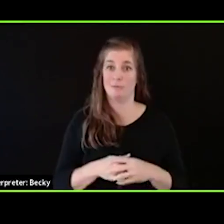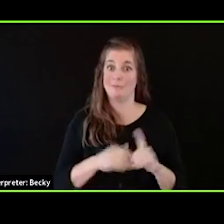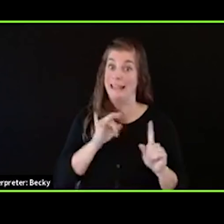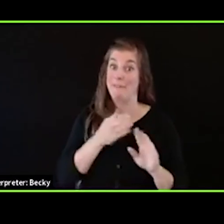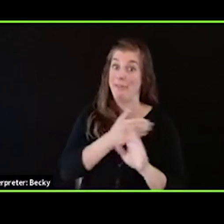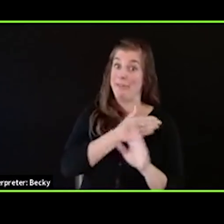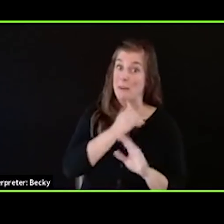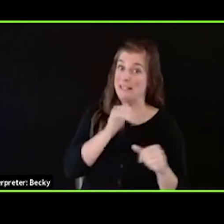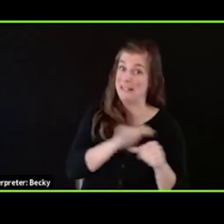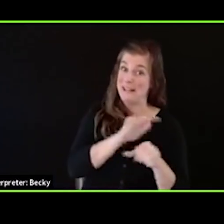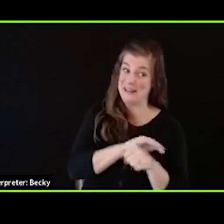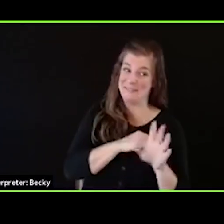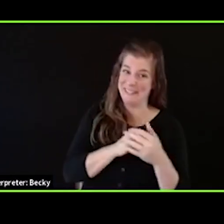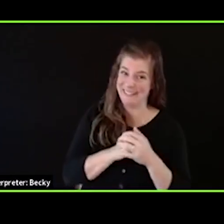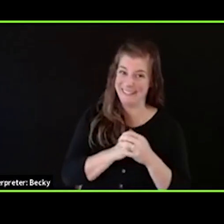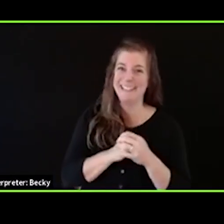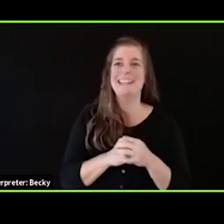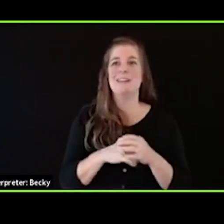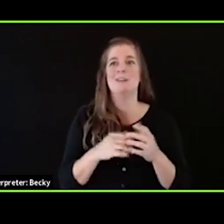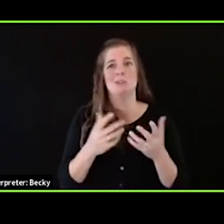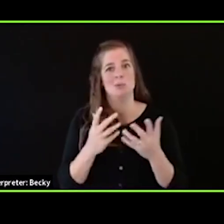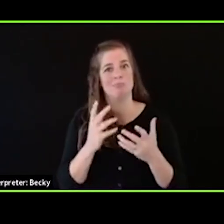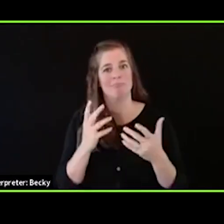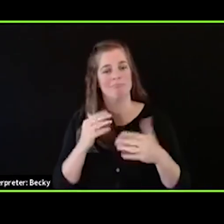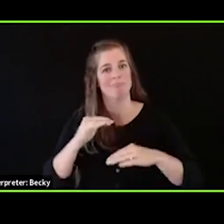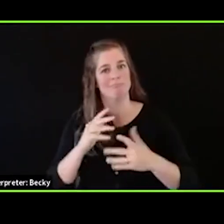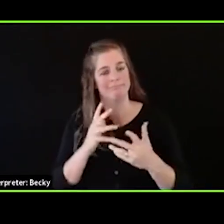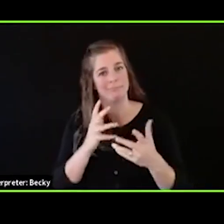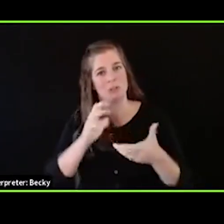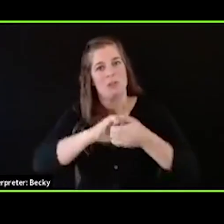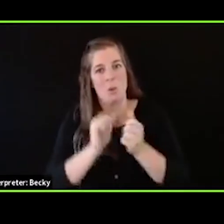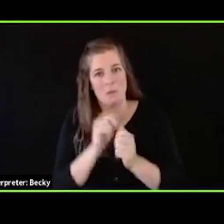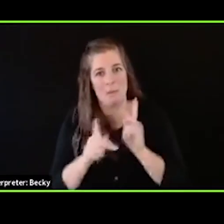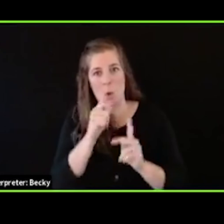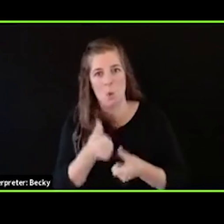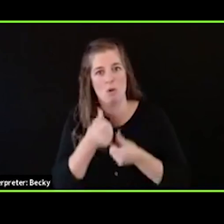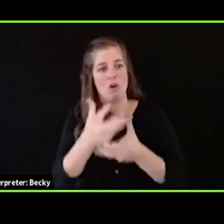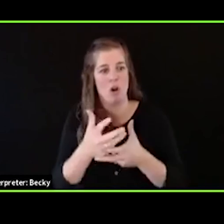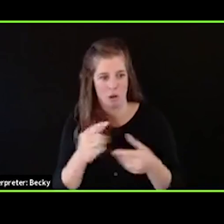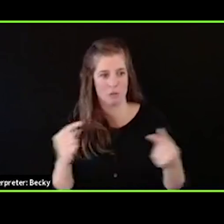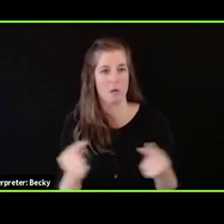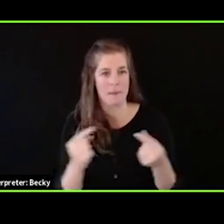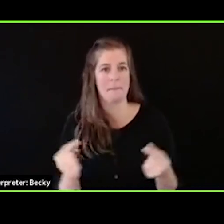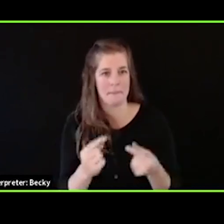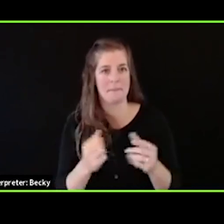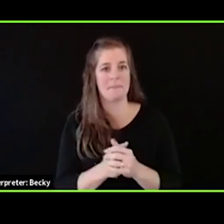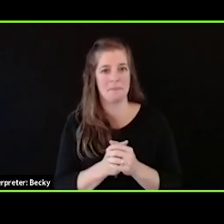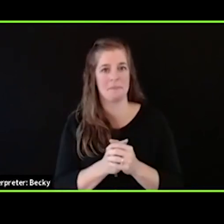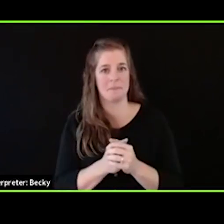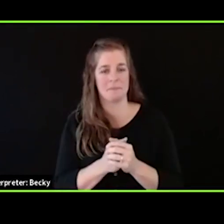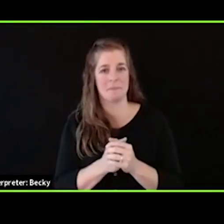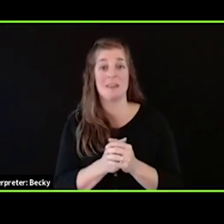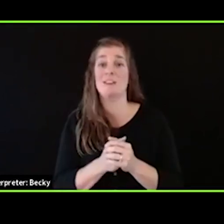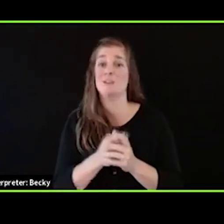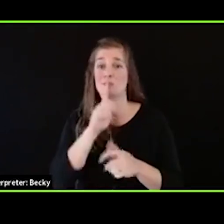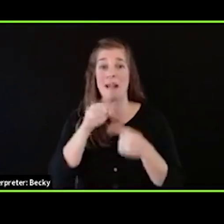to get proximate with those who've caused harm. I really love how Bryan Stevenson talks about this word to get proximate, that this is a challenge to